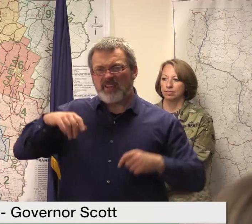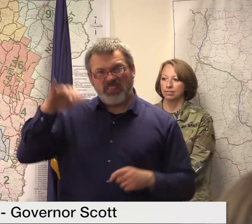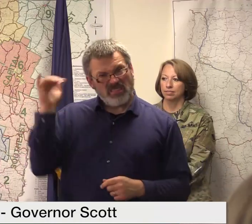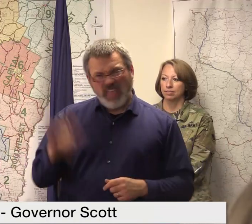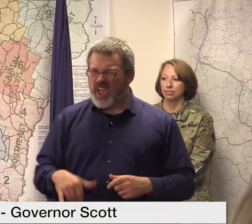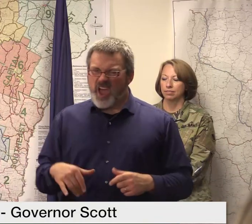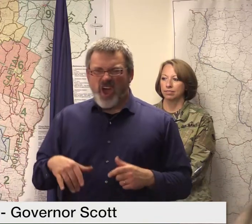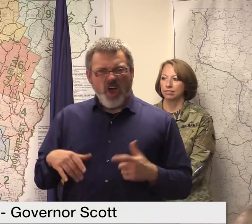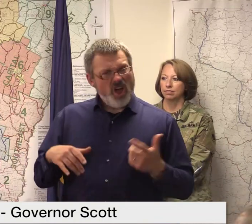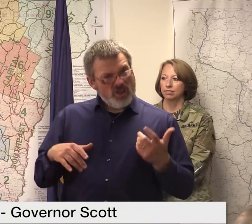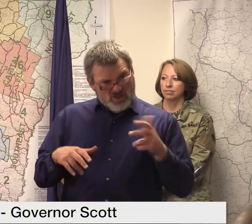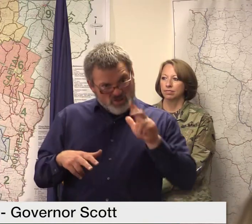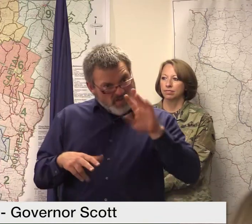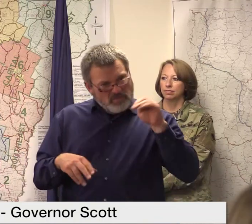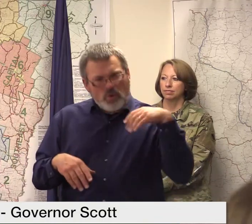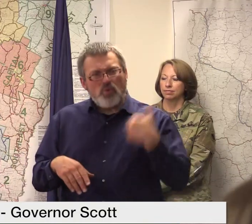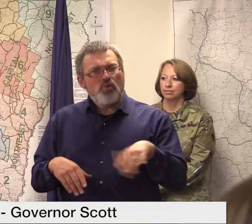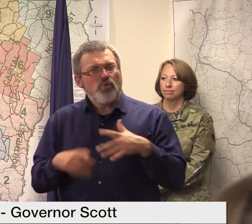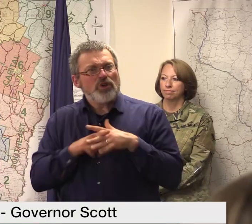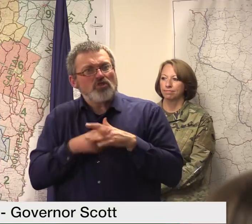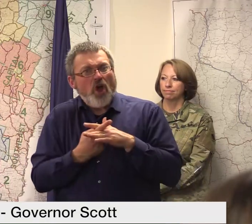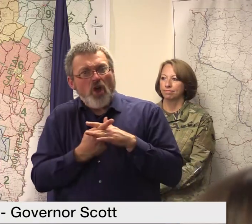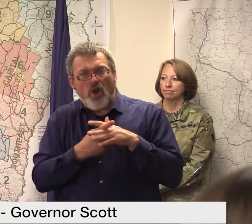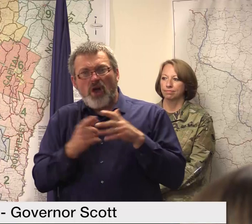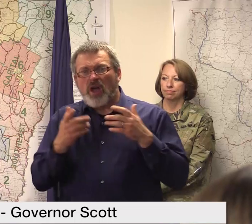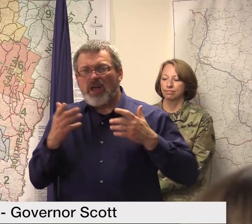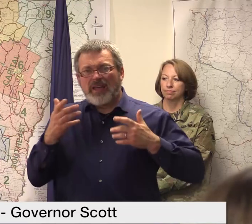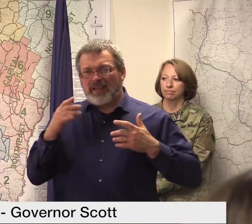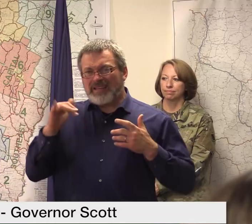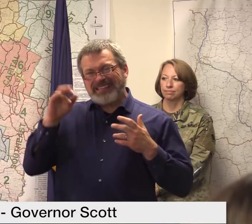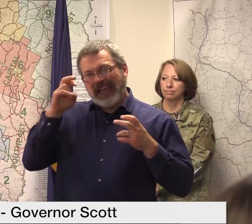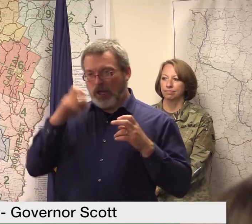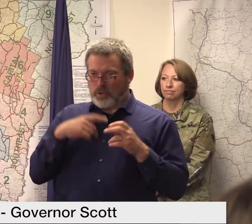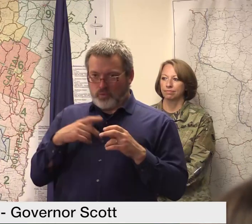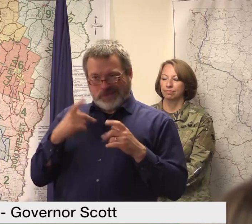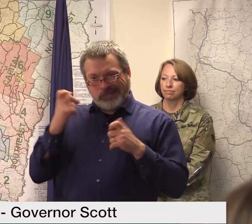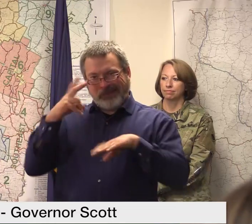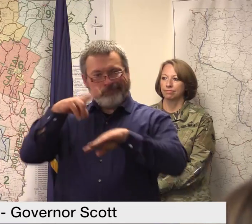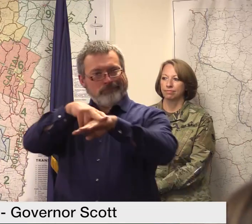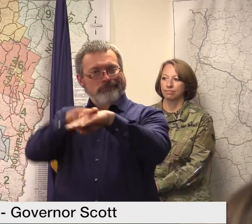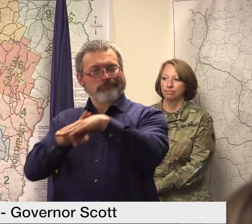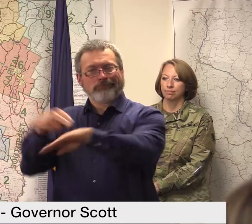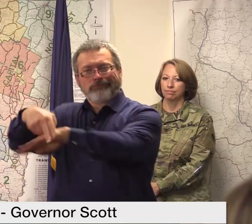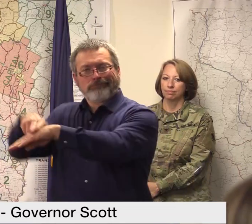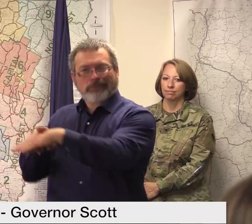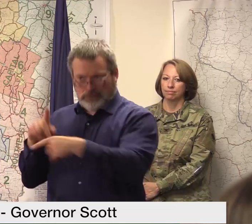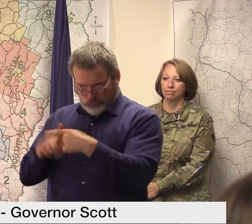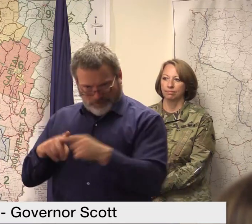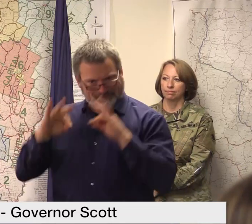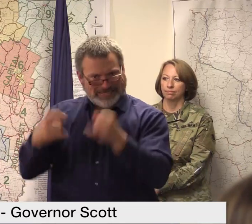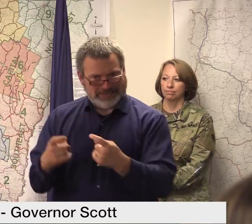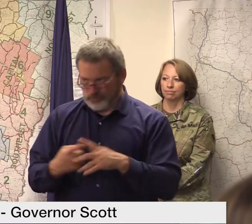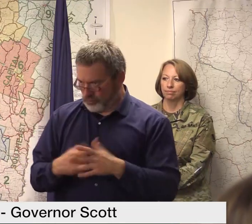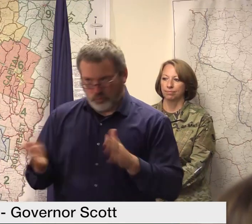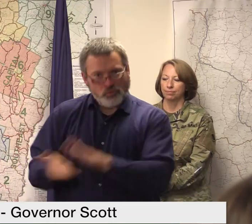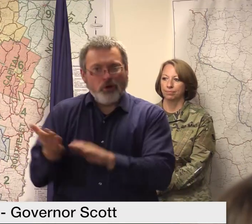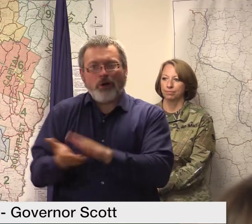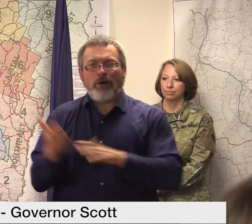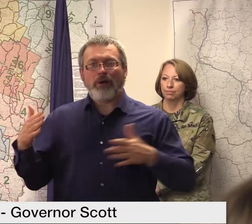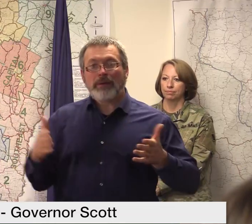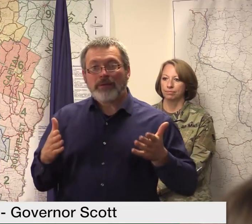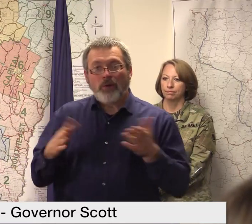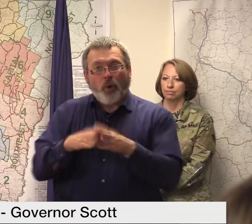date so it's going to the magnitude of that is going to be you know many times over by the time we're done